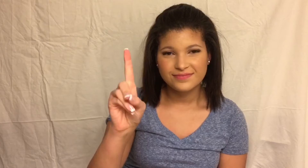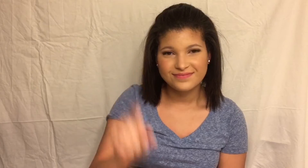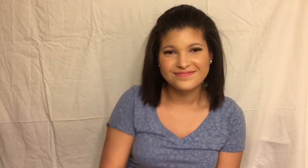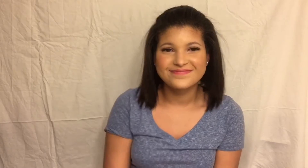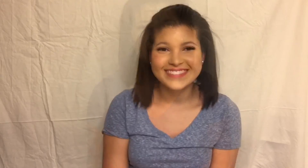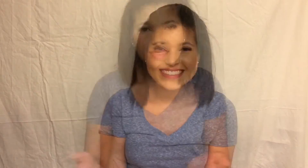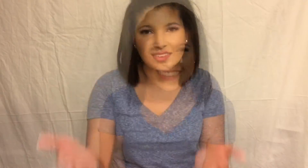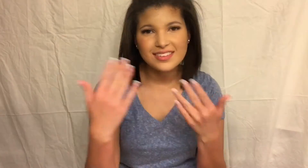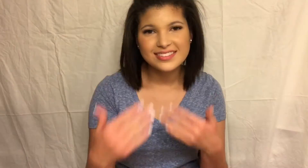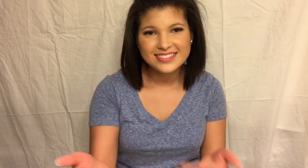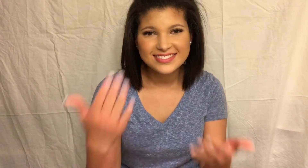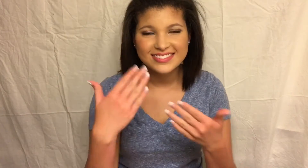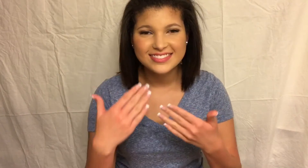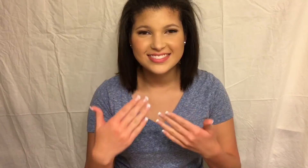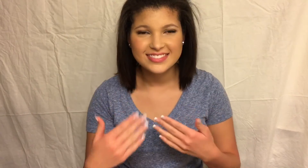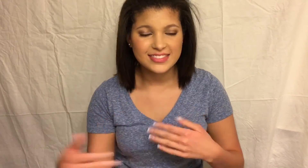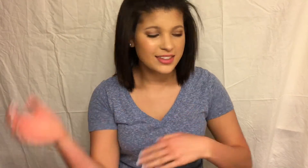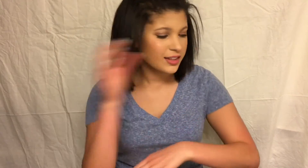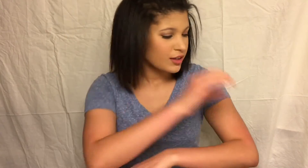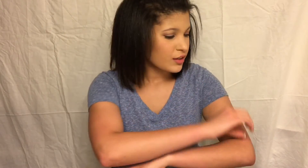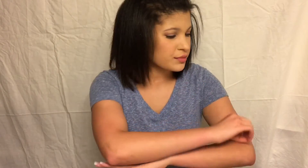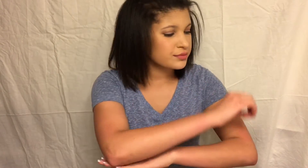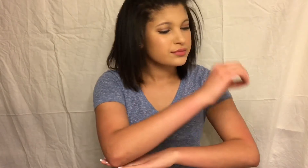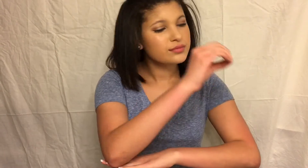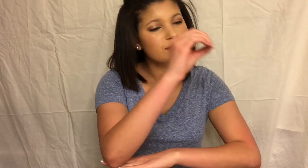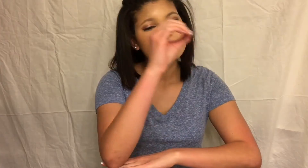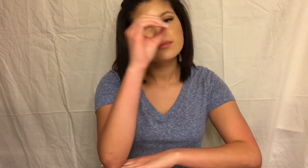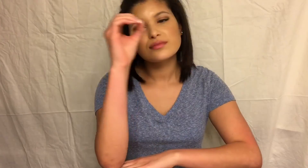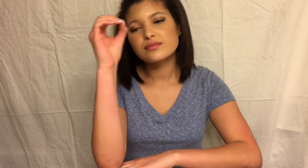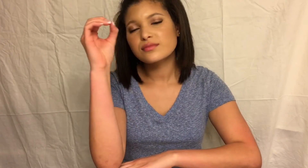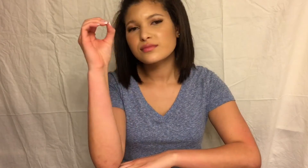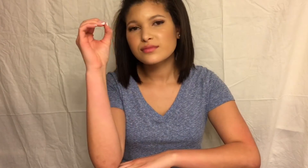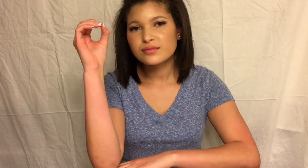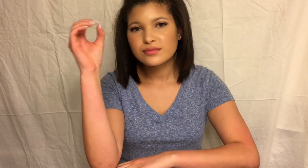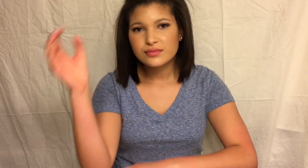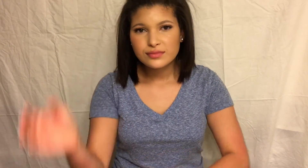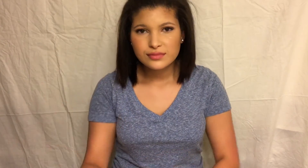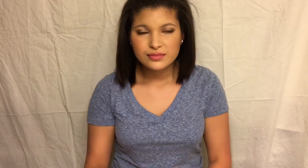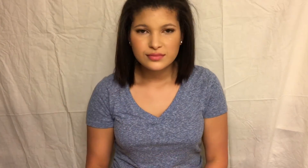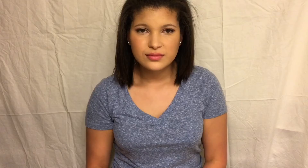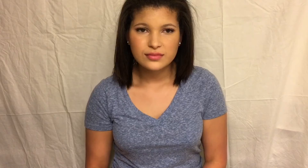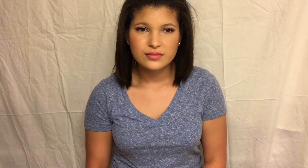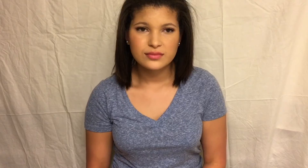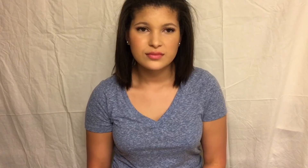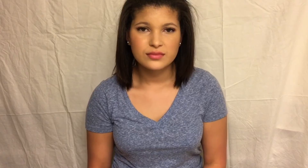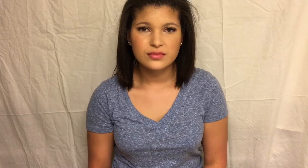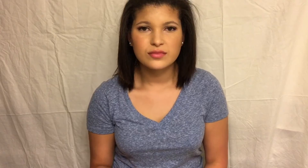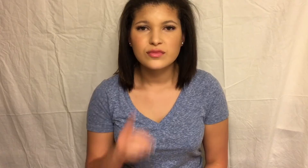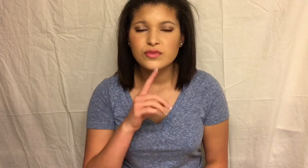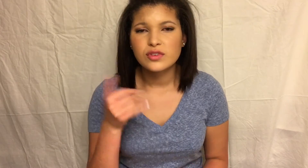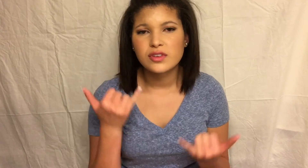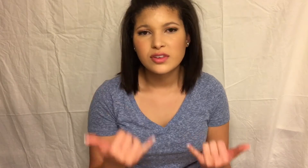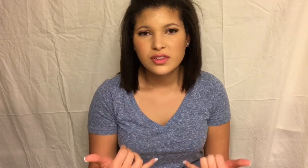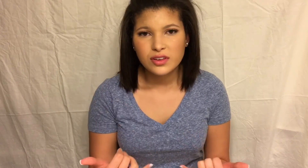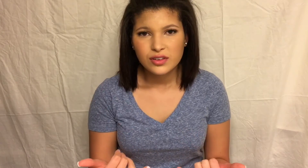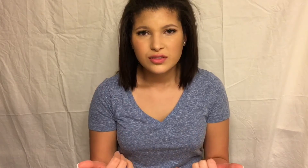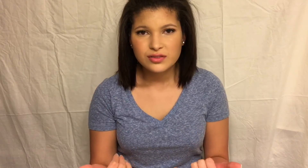Come along, it is a break someday Surely now